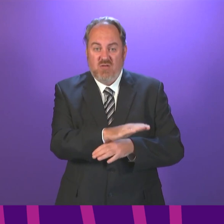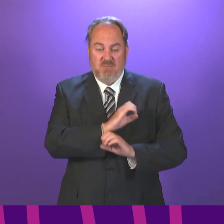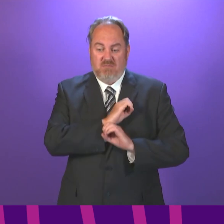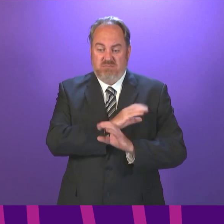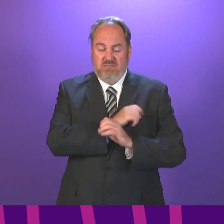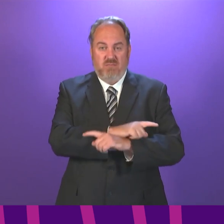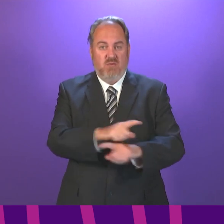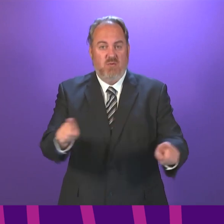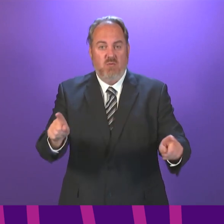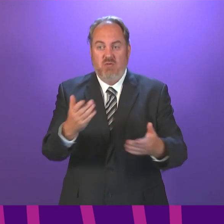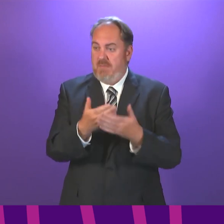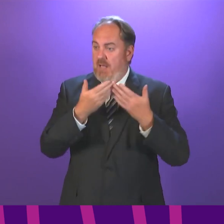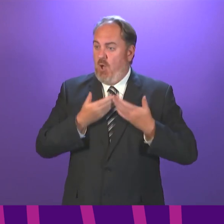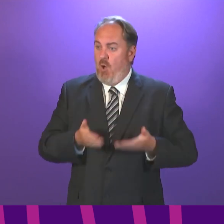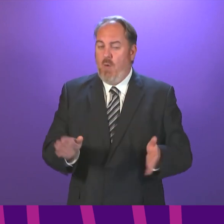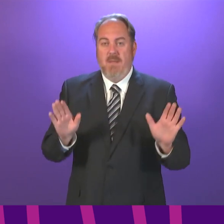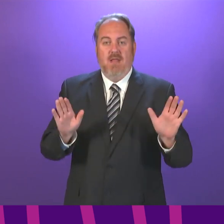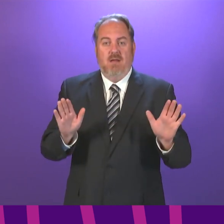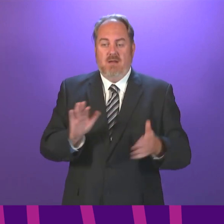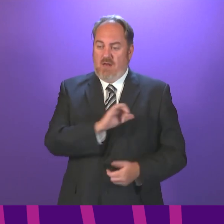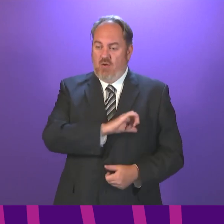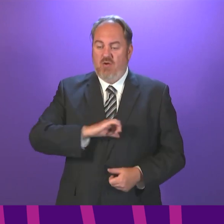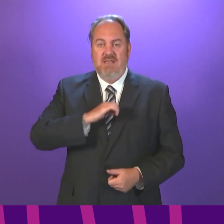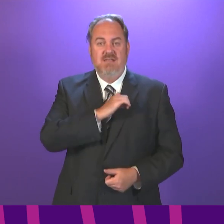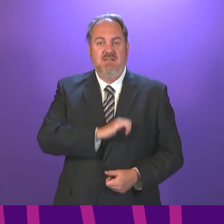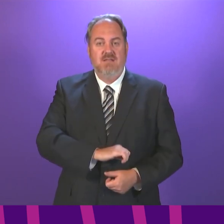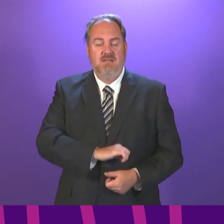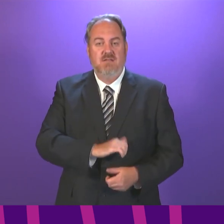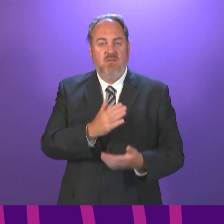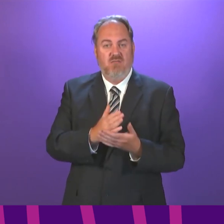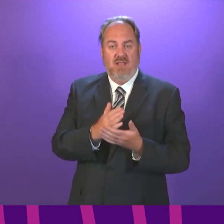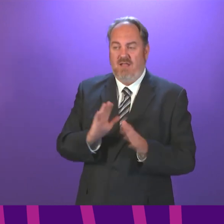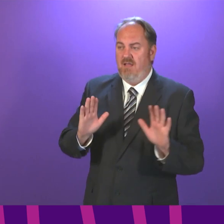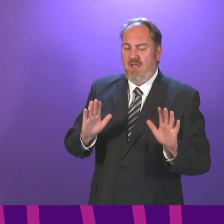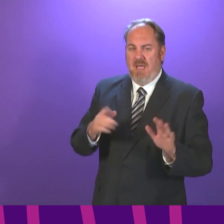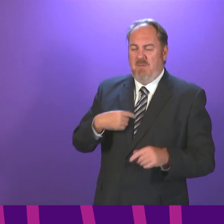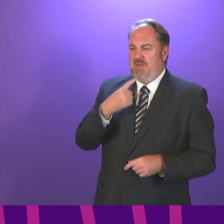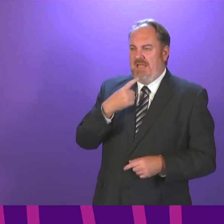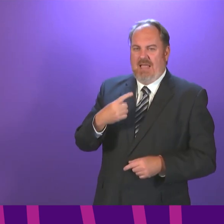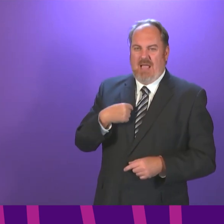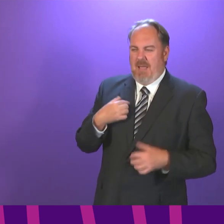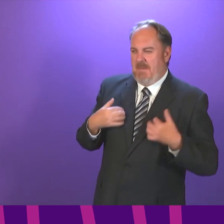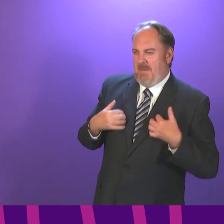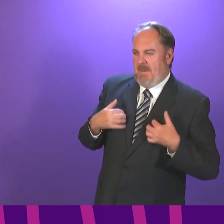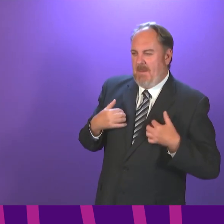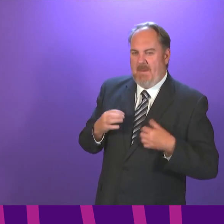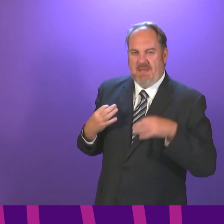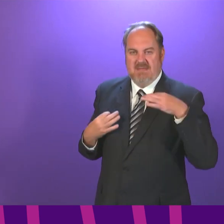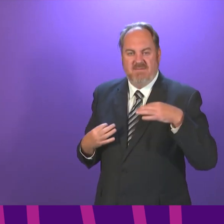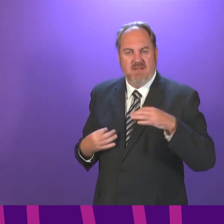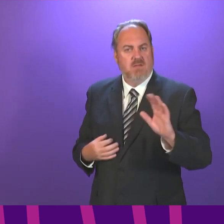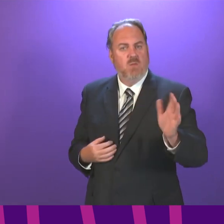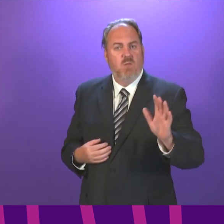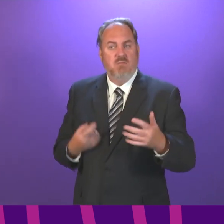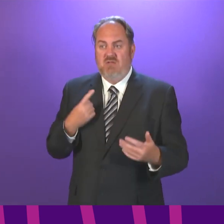full and upfront and consult Parliament in any decision. So, I am sorry, that is not doing something by stealth. is actually quite the